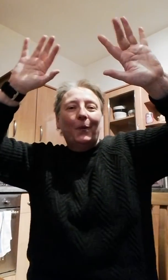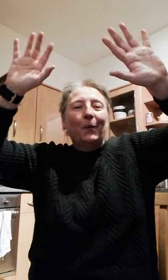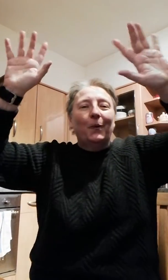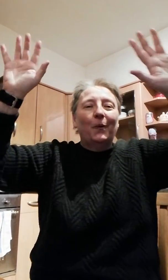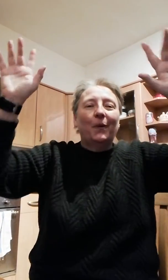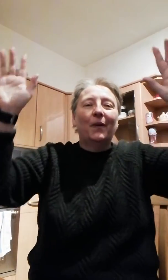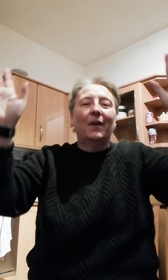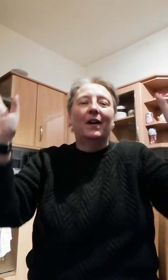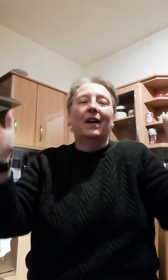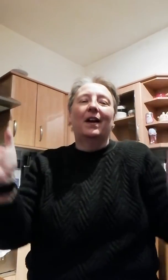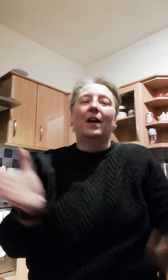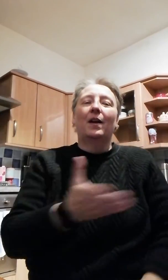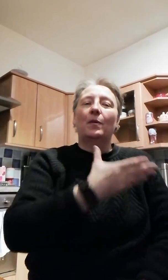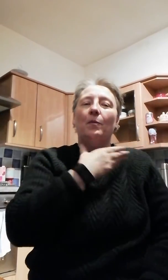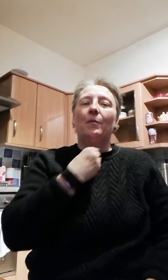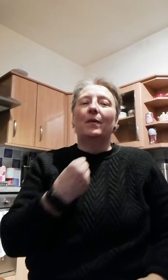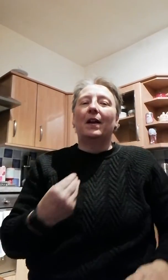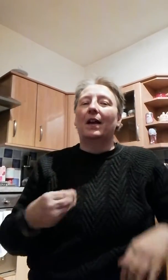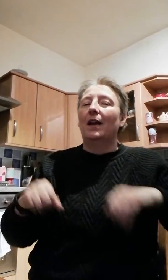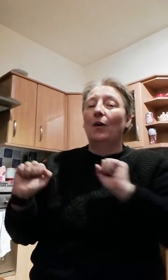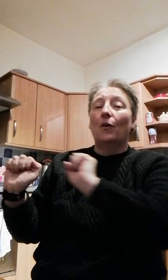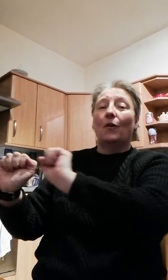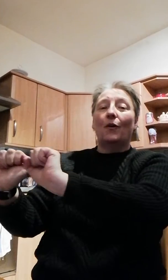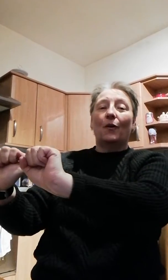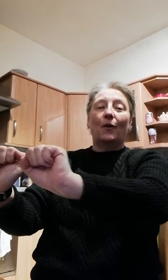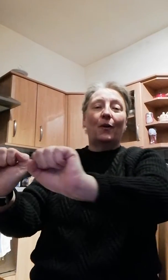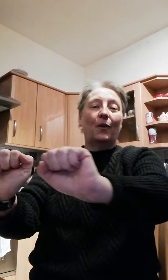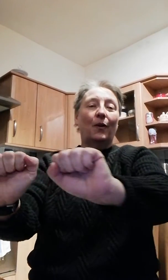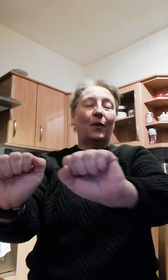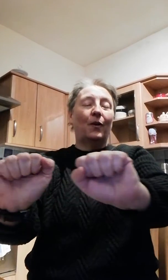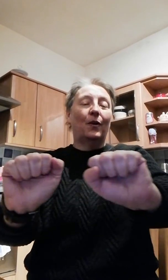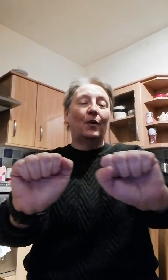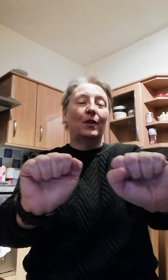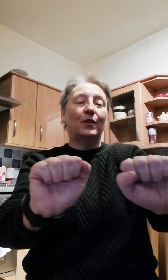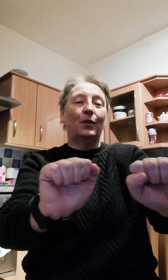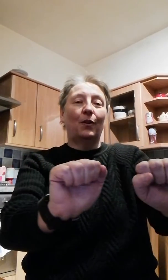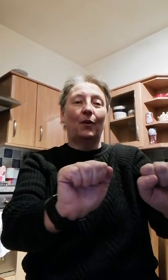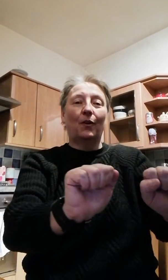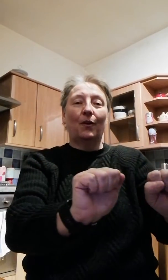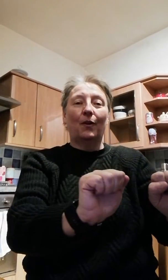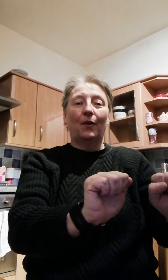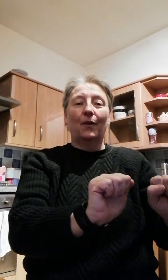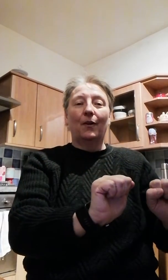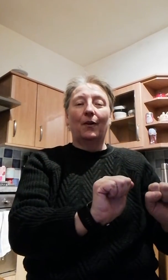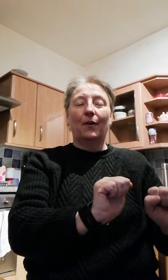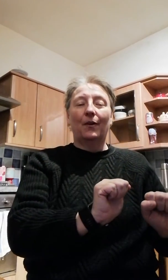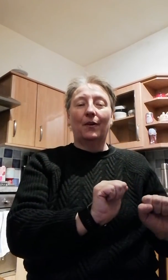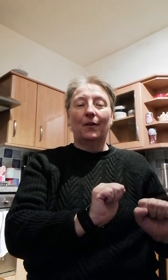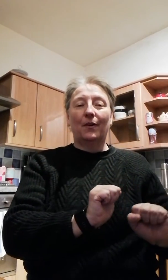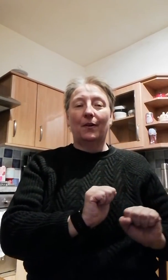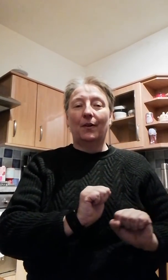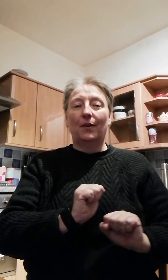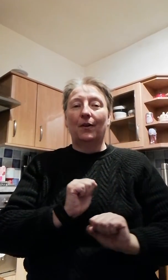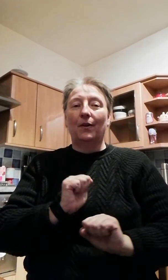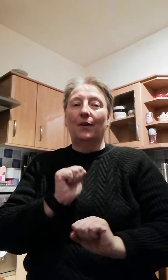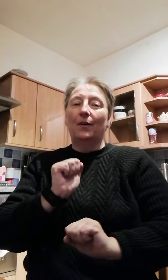And may all your